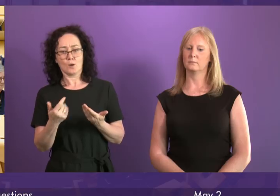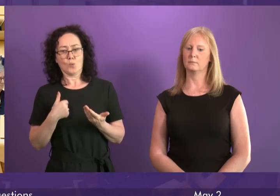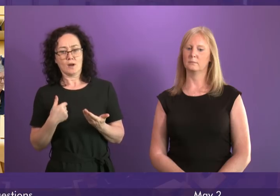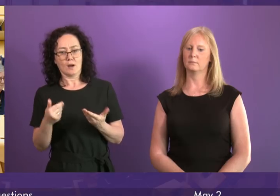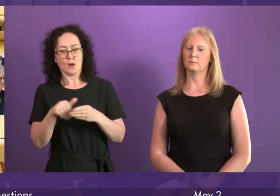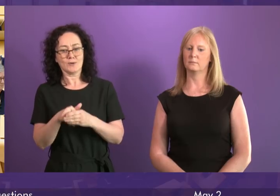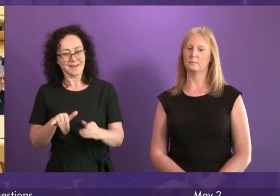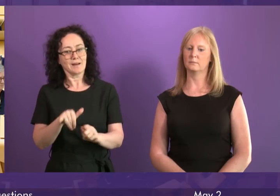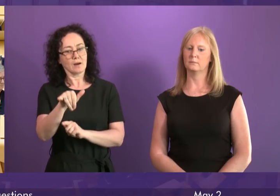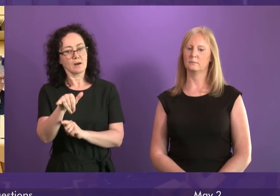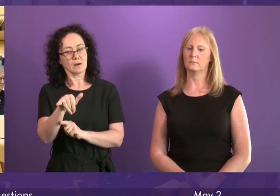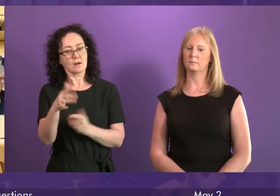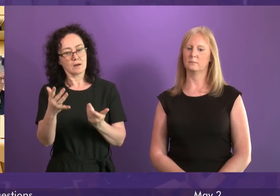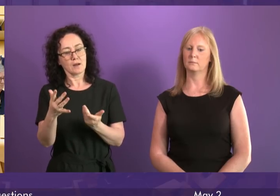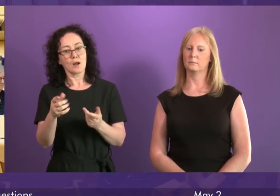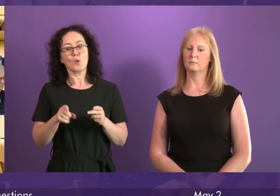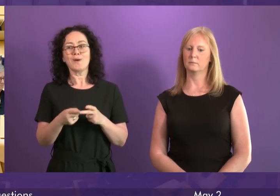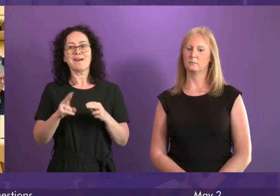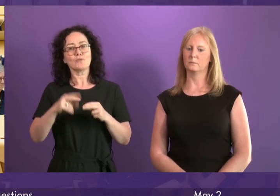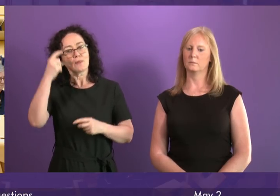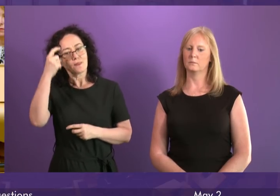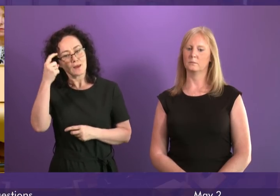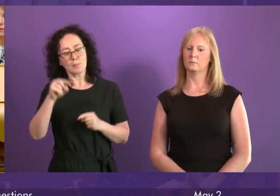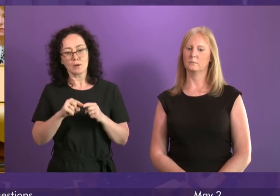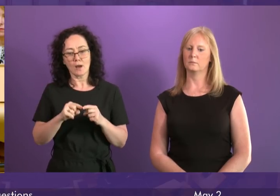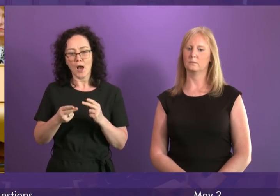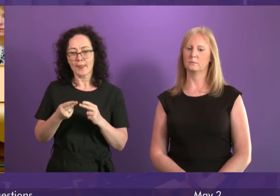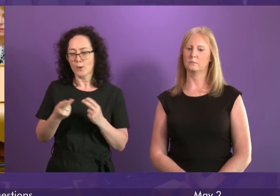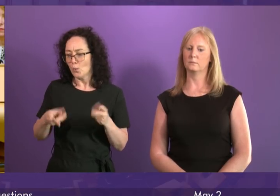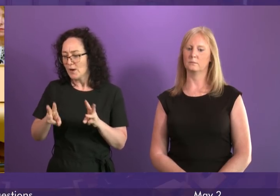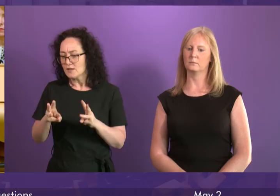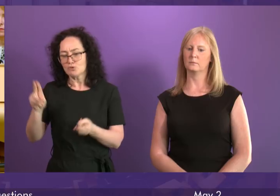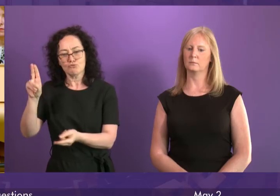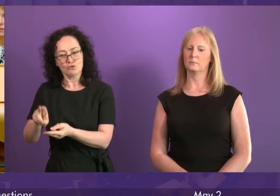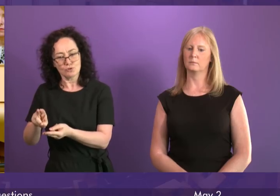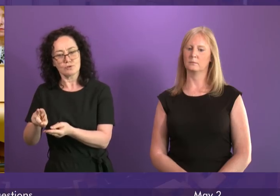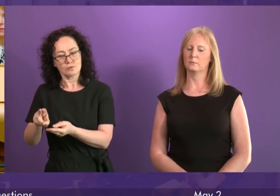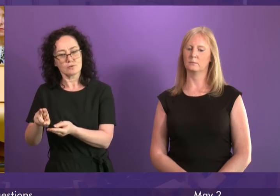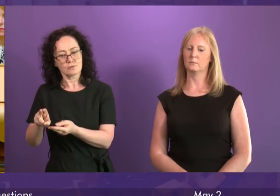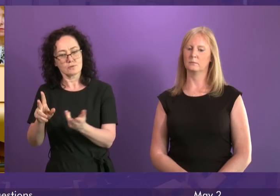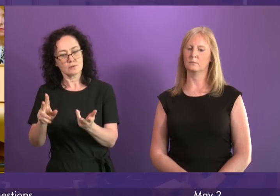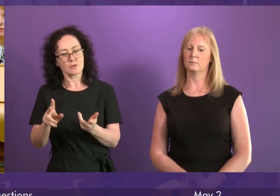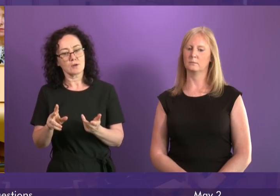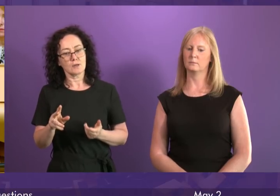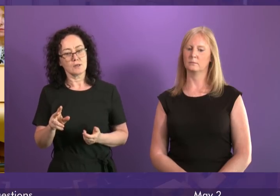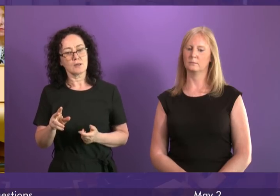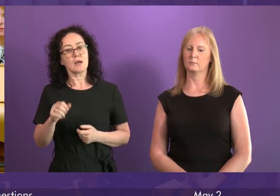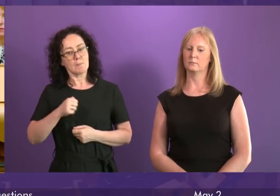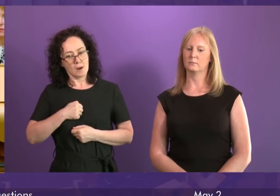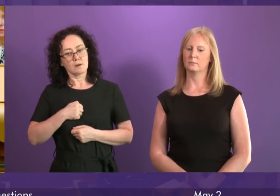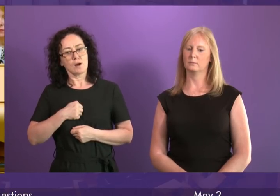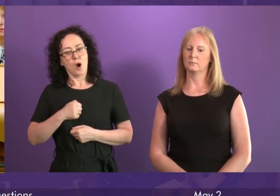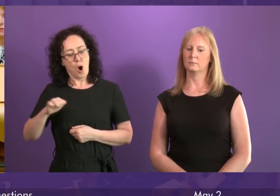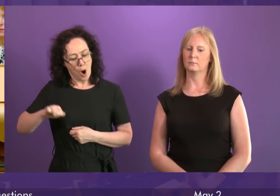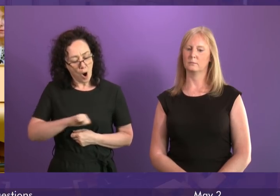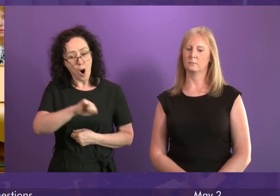whatever reason there, we have to offset that from a decrease elsewhere. That's one of the things, one of the many things, that makes our targets genuinely